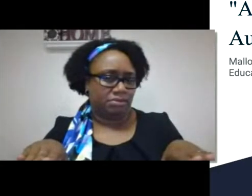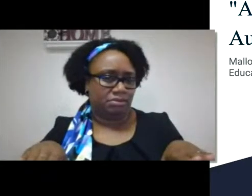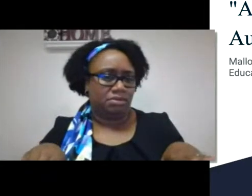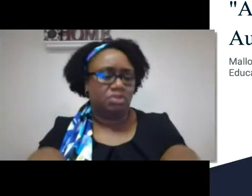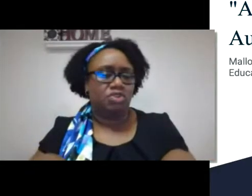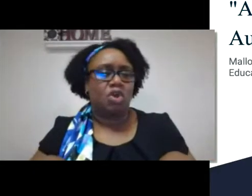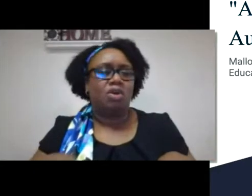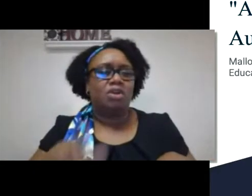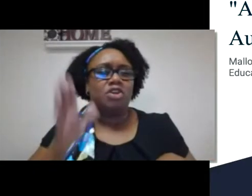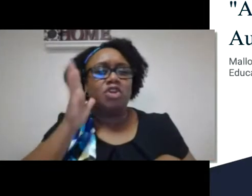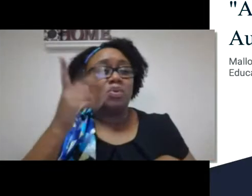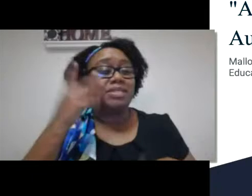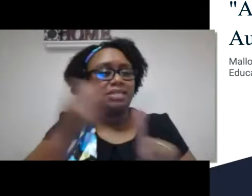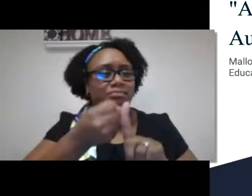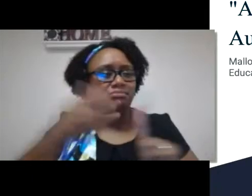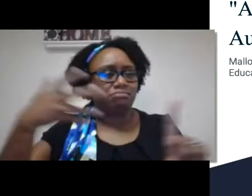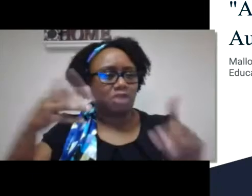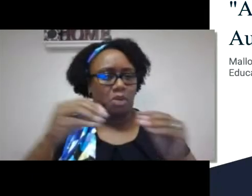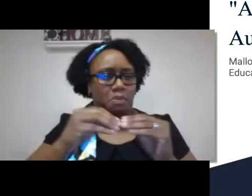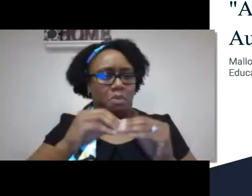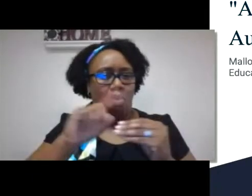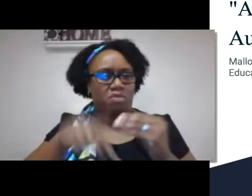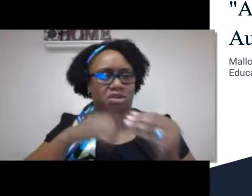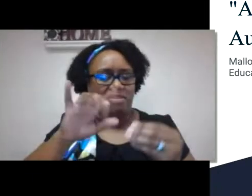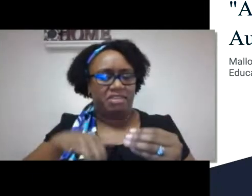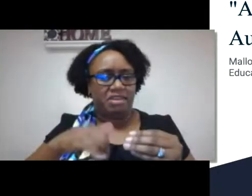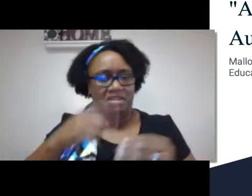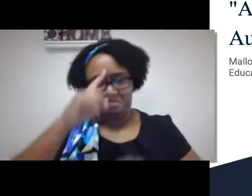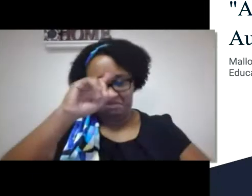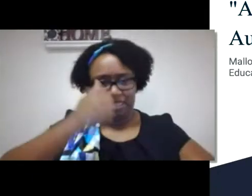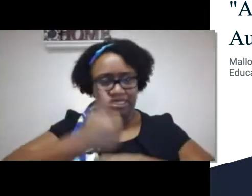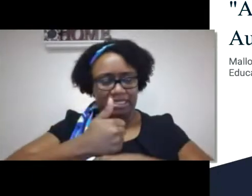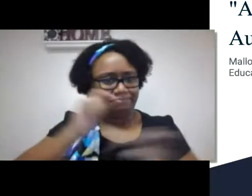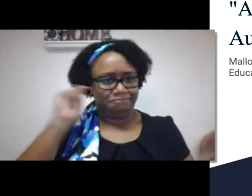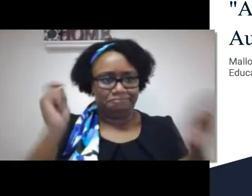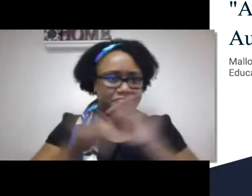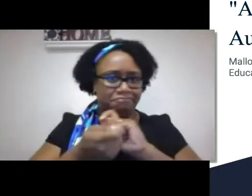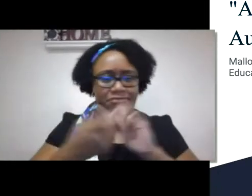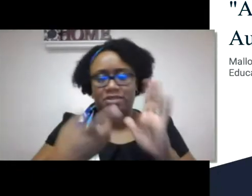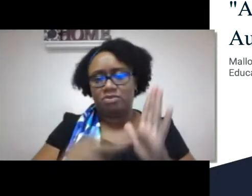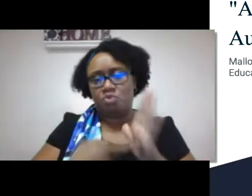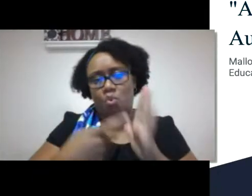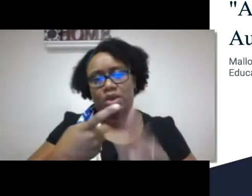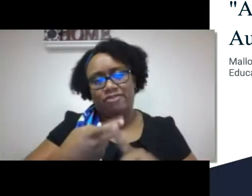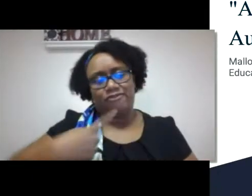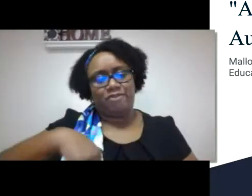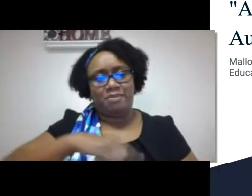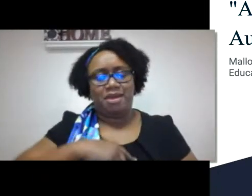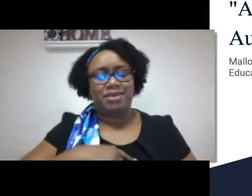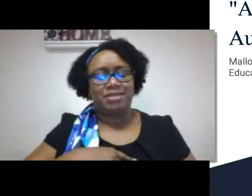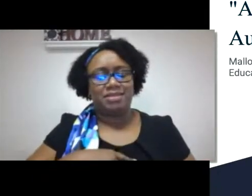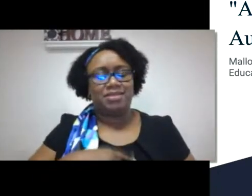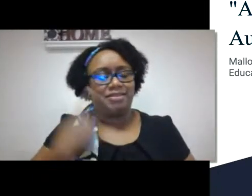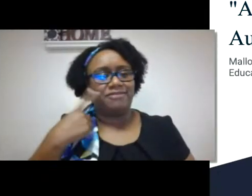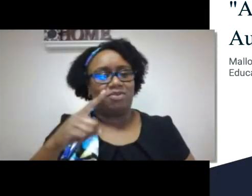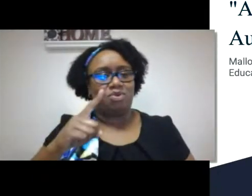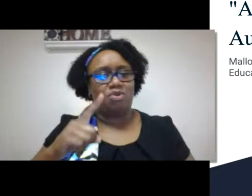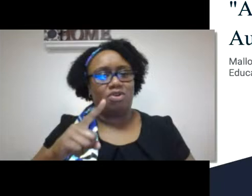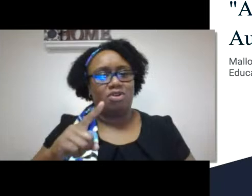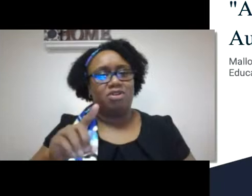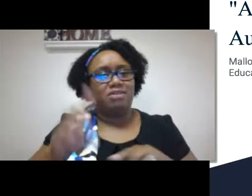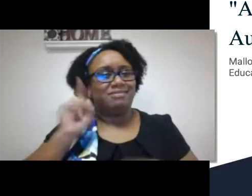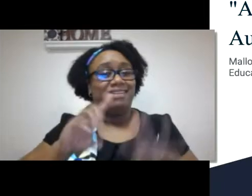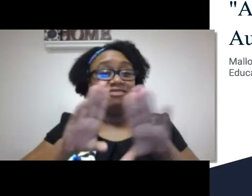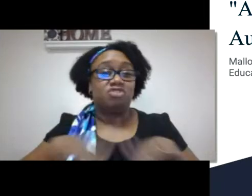mindset about hearing or auditory deprivation in deaf children. I will expand on that